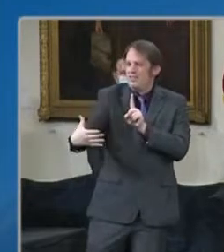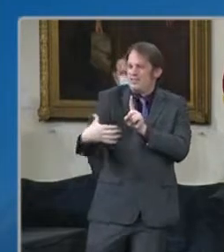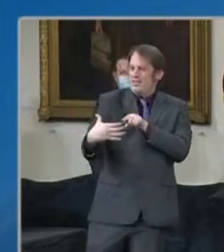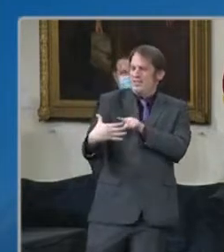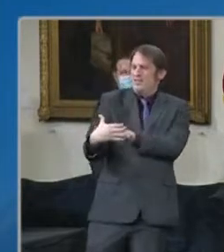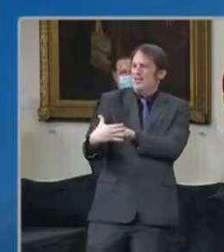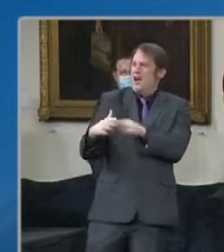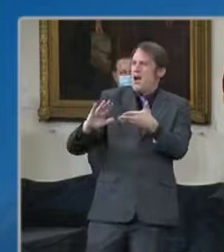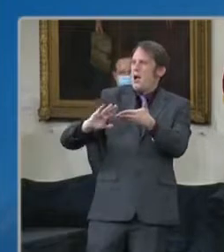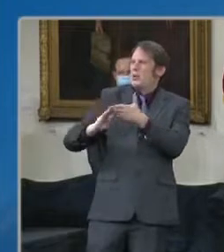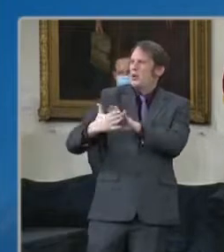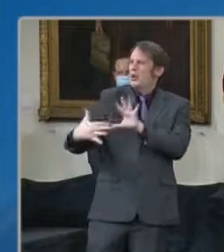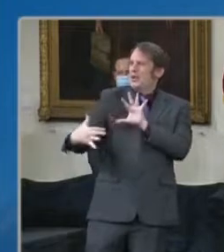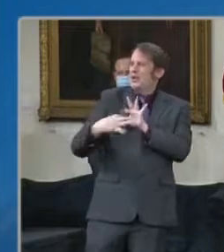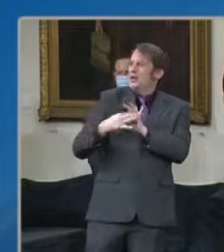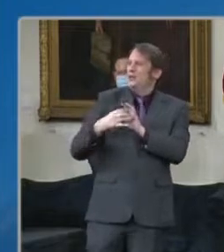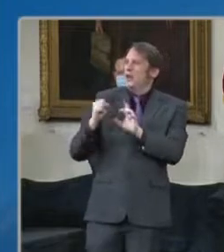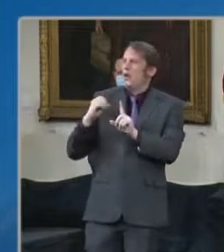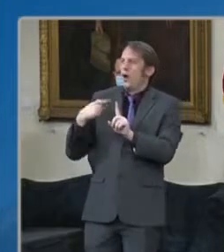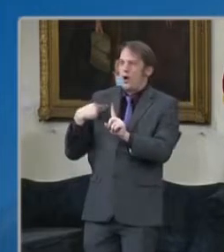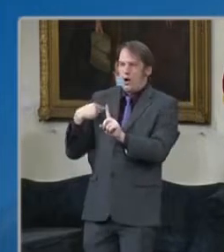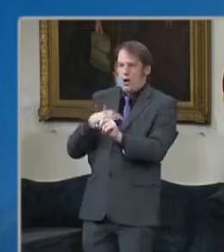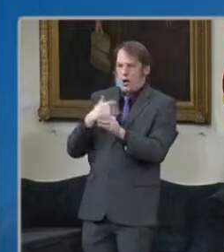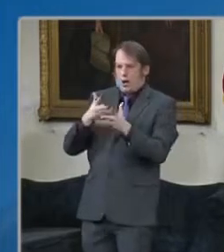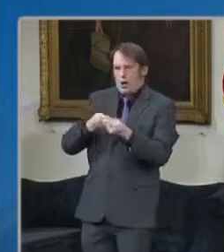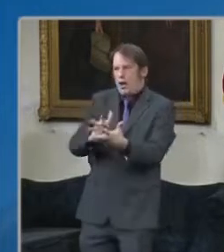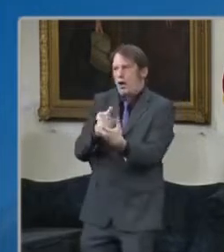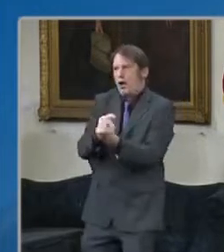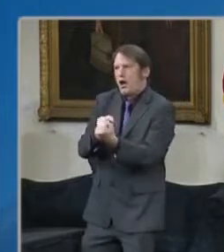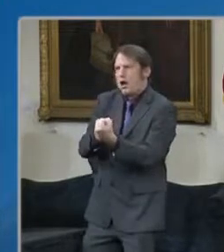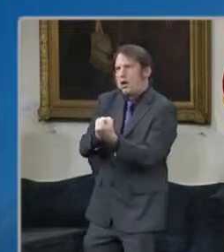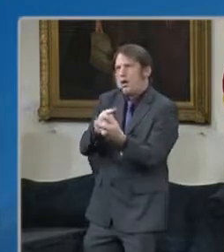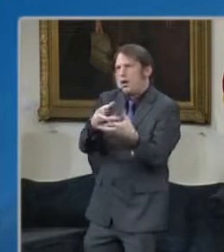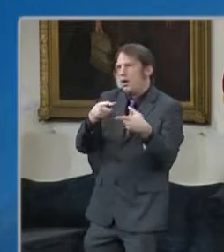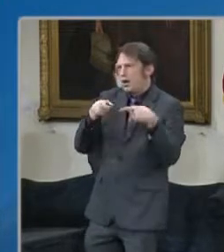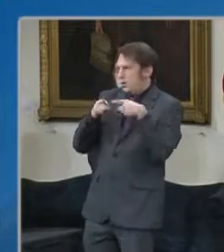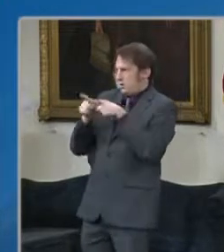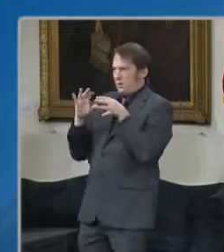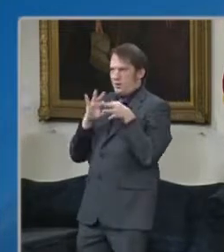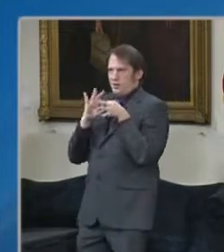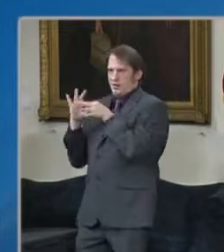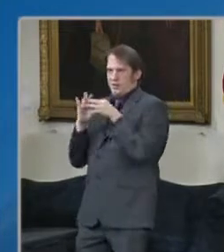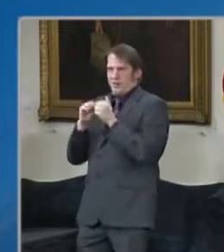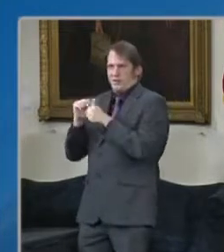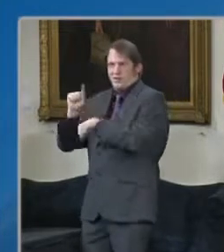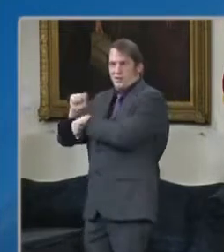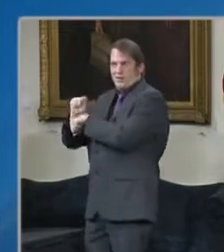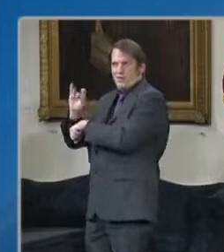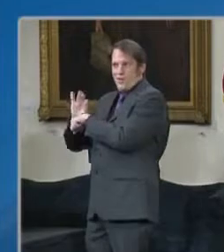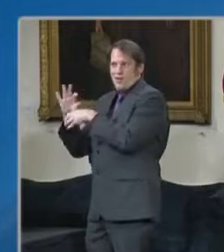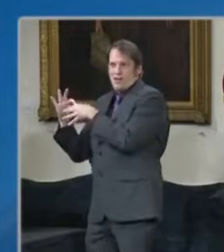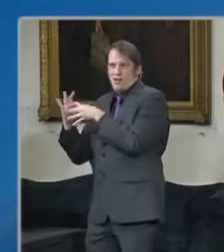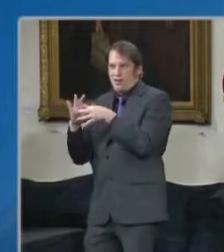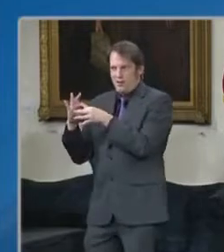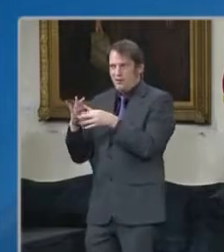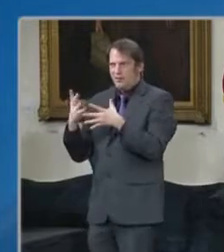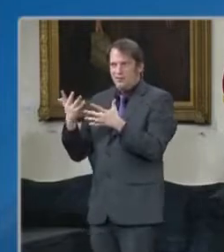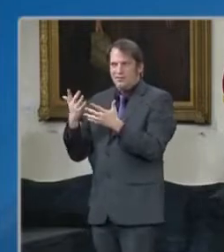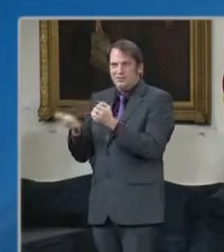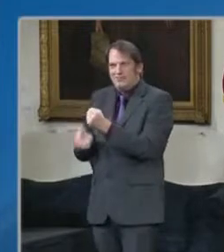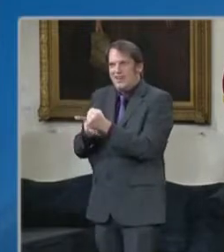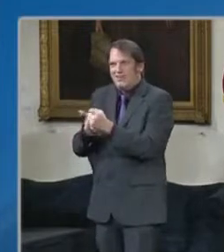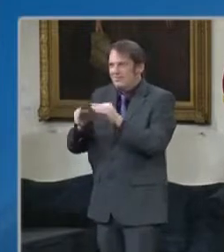the vaccine equity task force current mission to to increase statewide statewide vaccination rate and particularly to get into